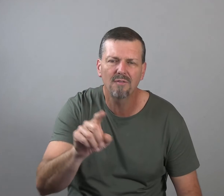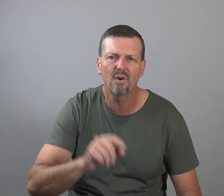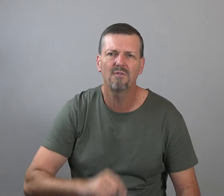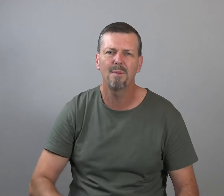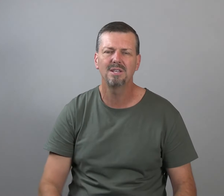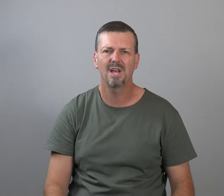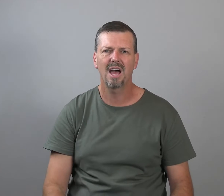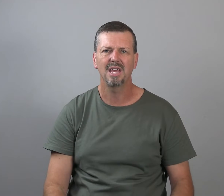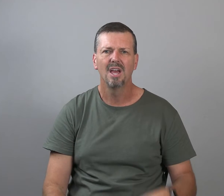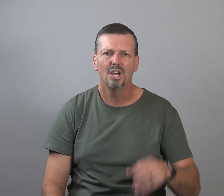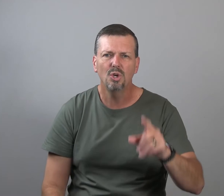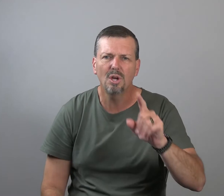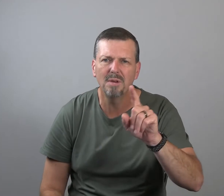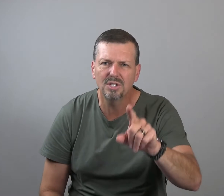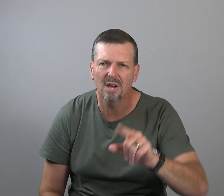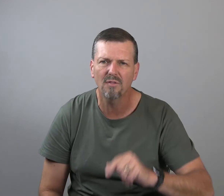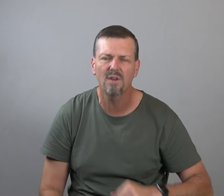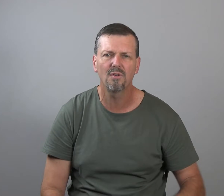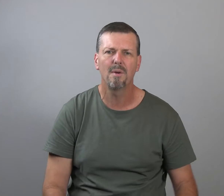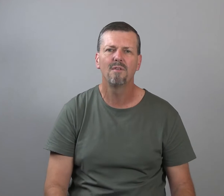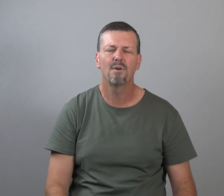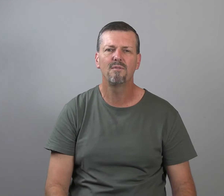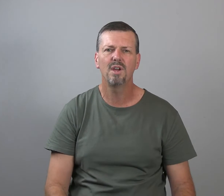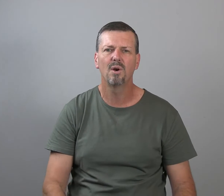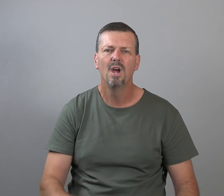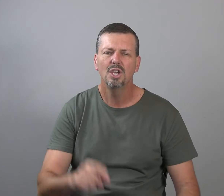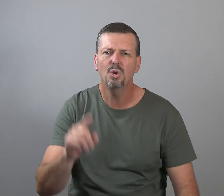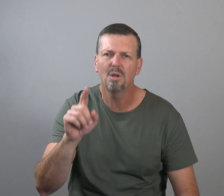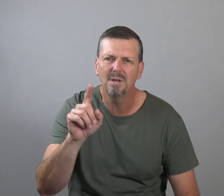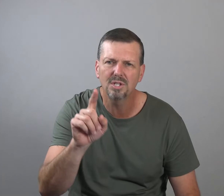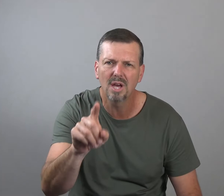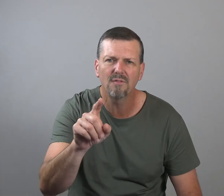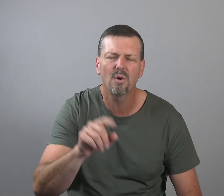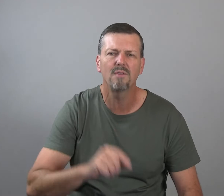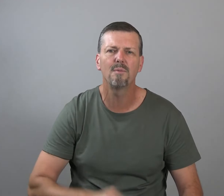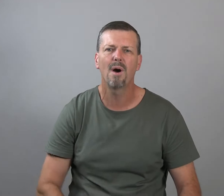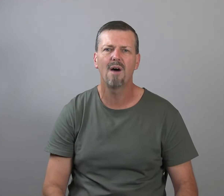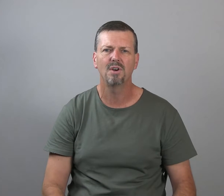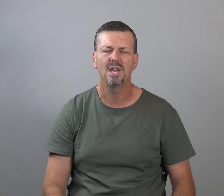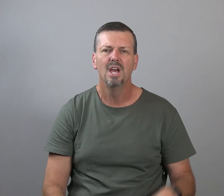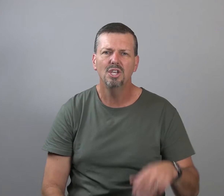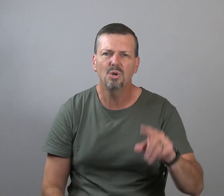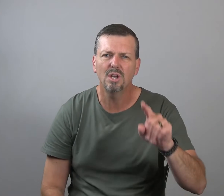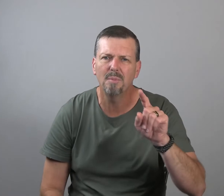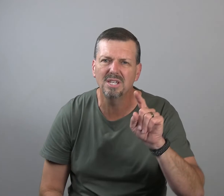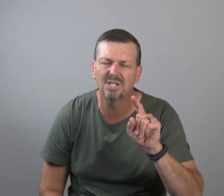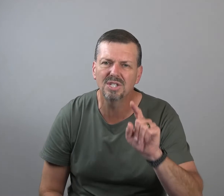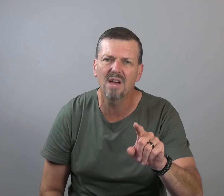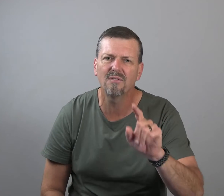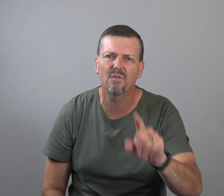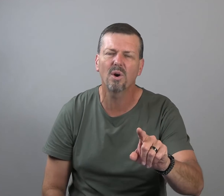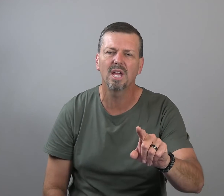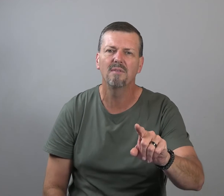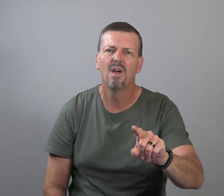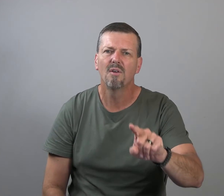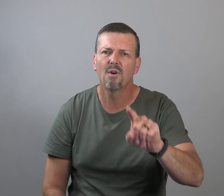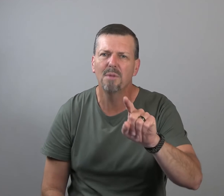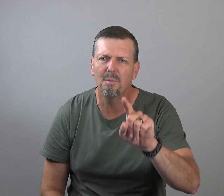set free from anxiety. You can be set free from fear. You can be set free from poverty. You can be set free from the